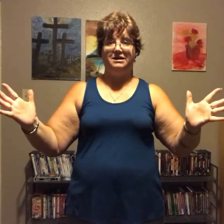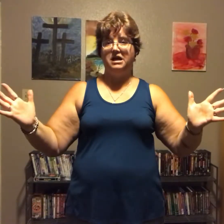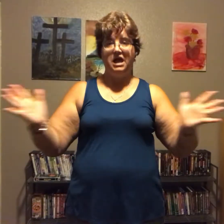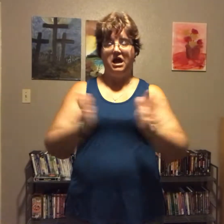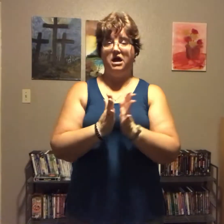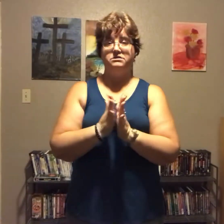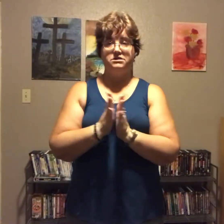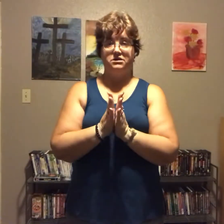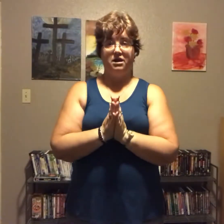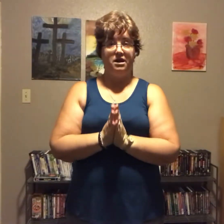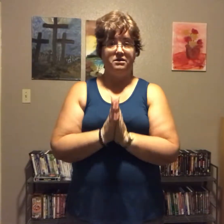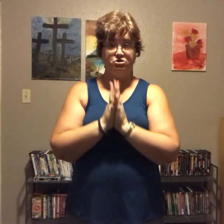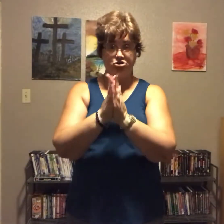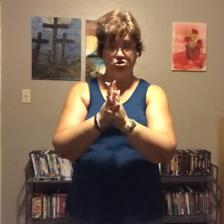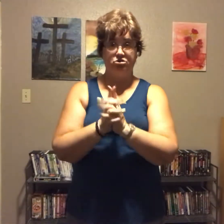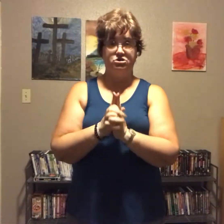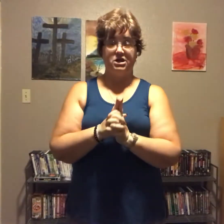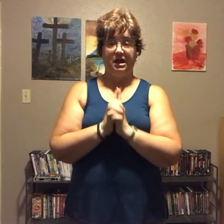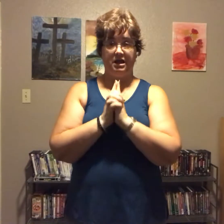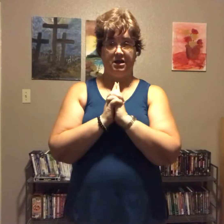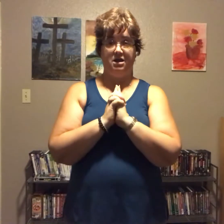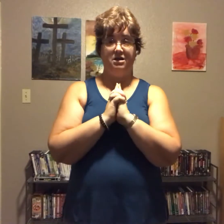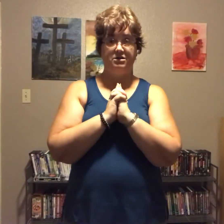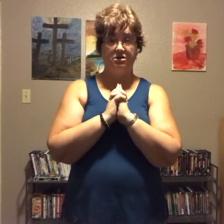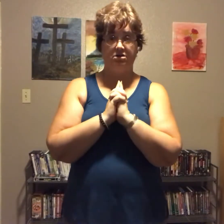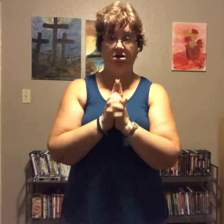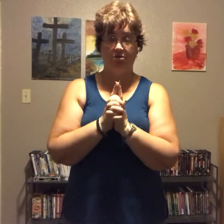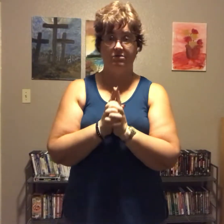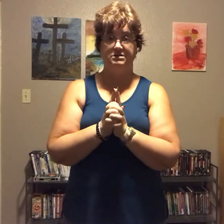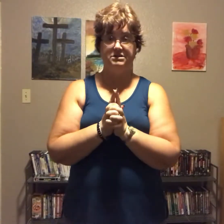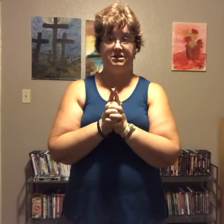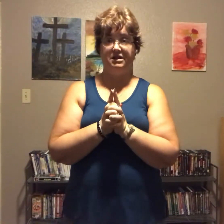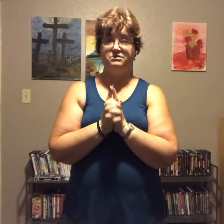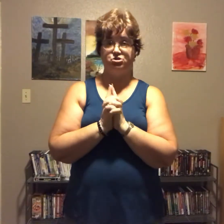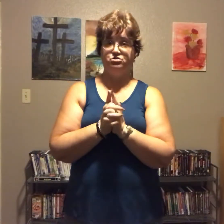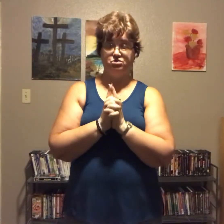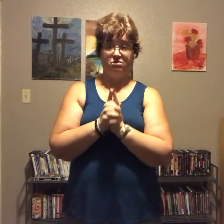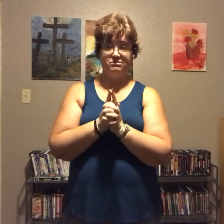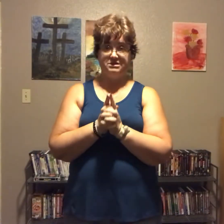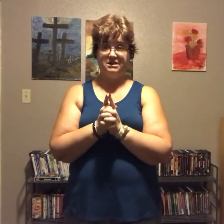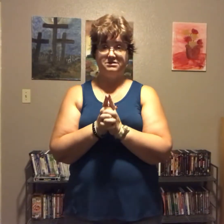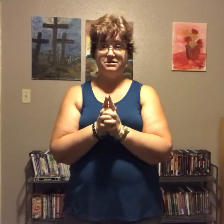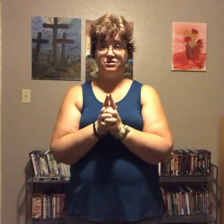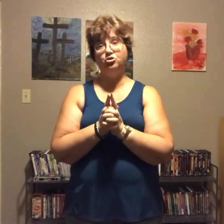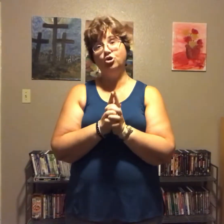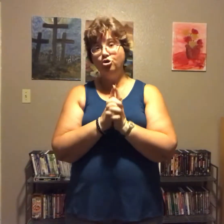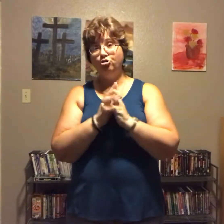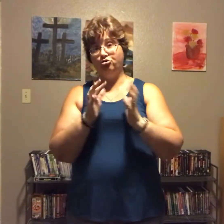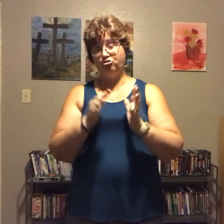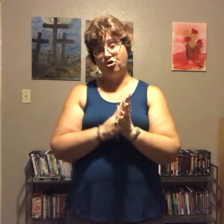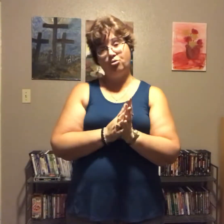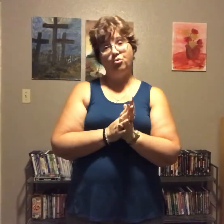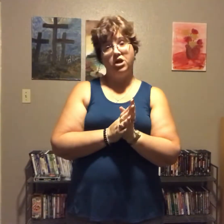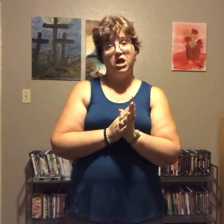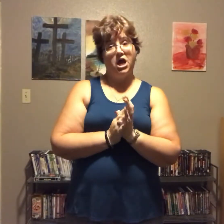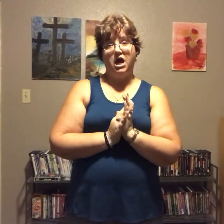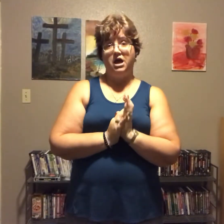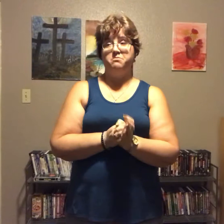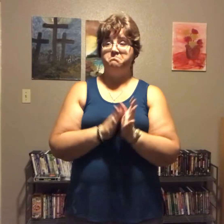and tonight is church and on Wednesday nights church always has a dinner so um